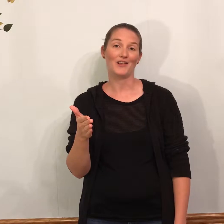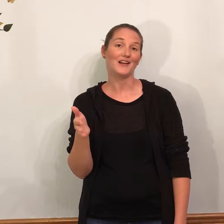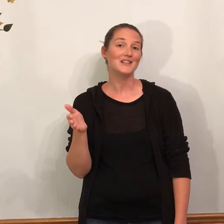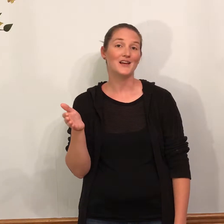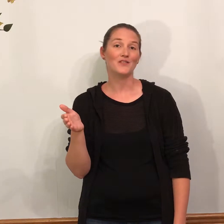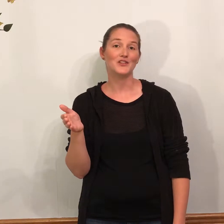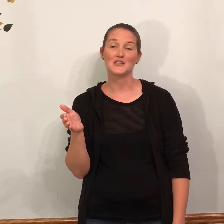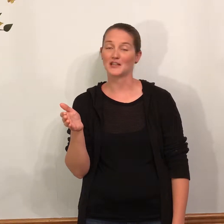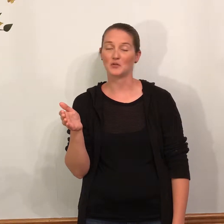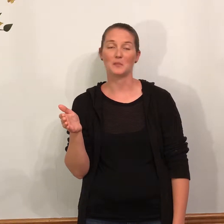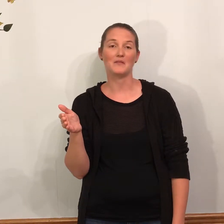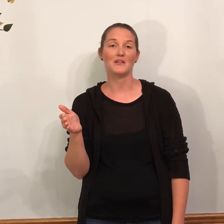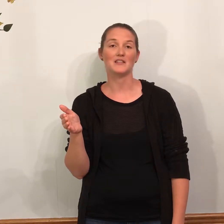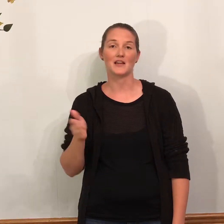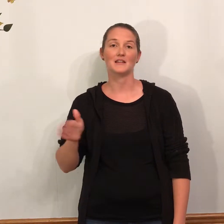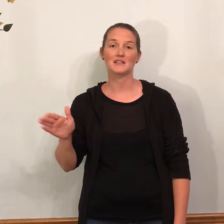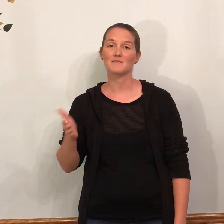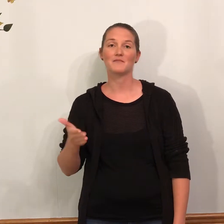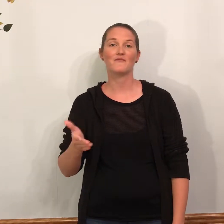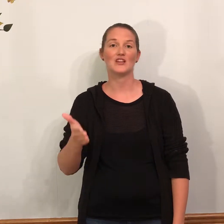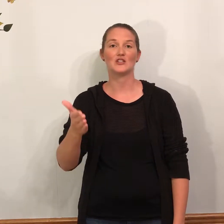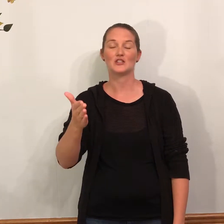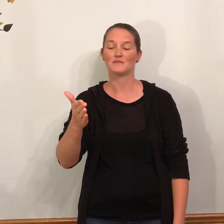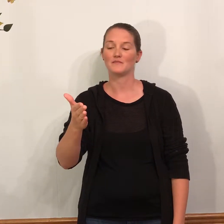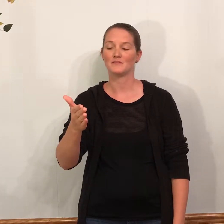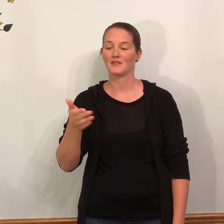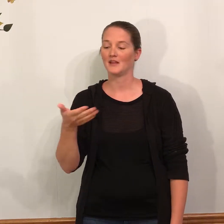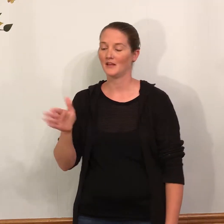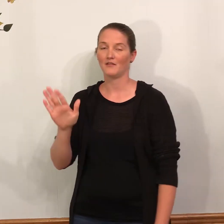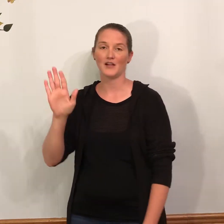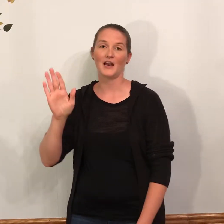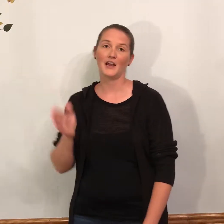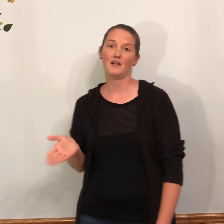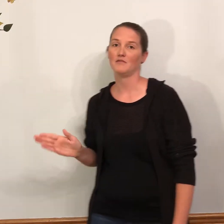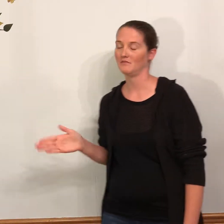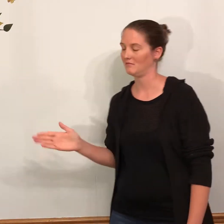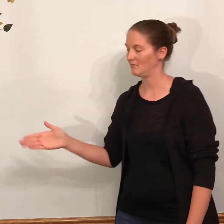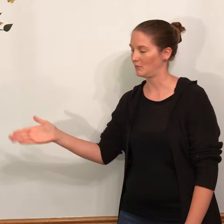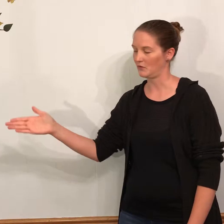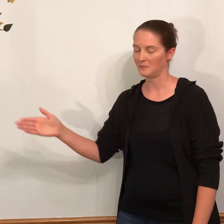really like the sign fish. It's actually one of my favorite signs. Fish. Flat hand. Moving.